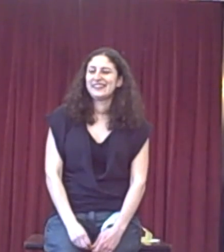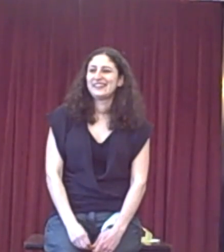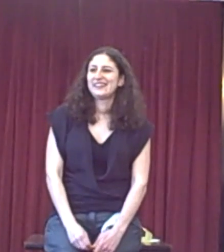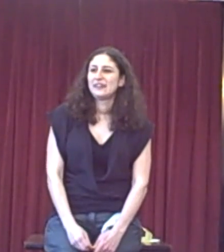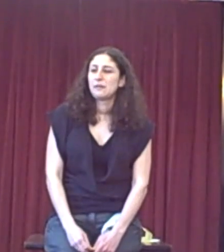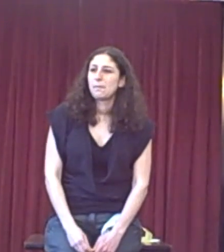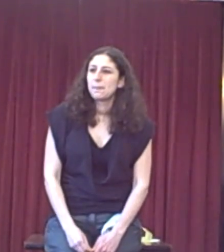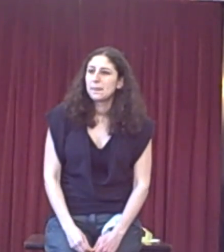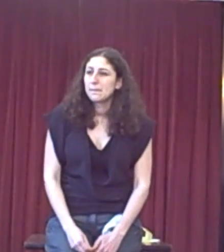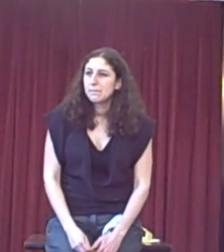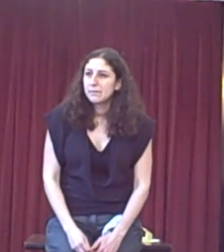for example, when you...